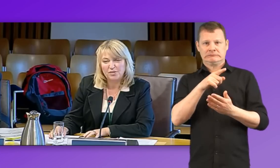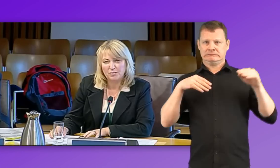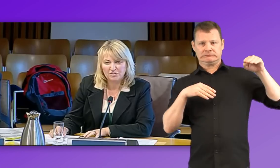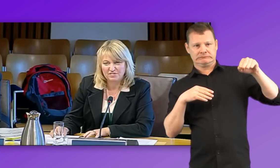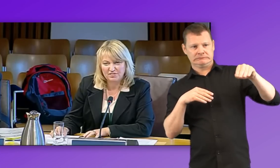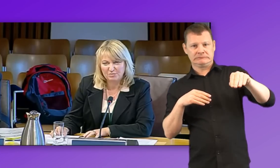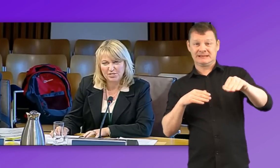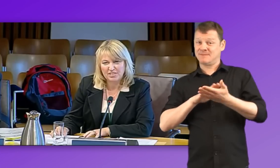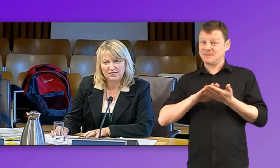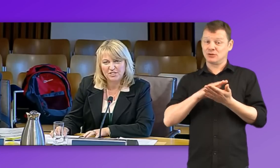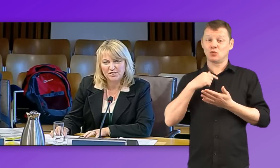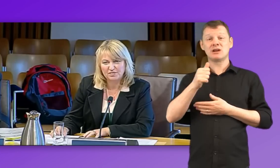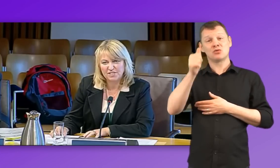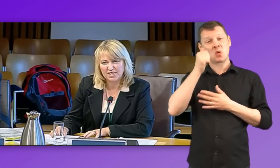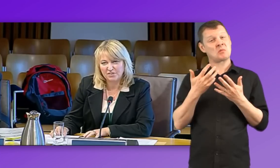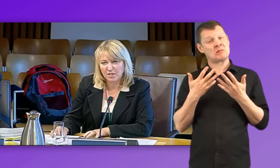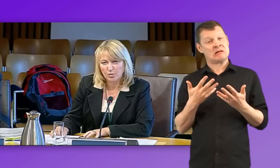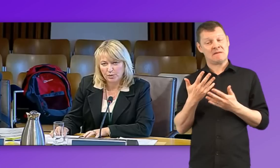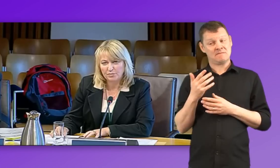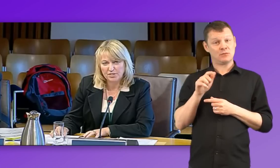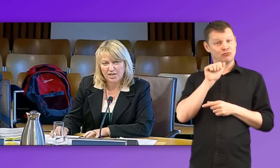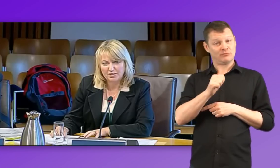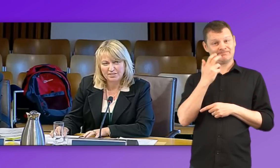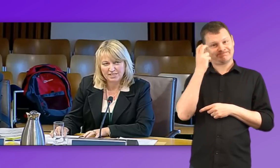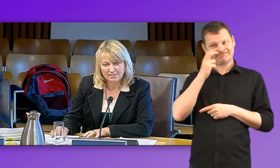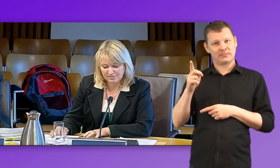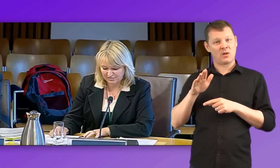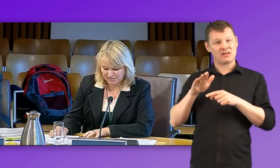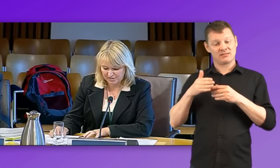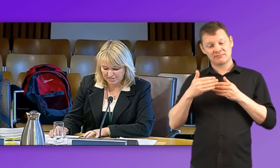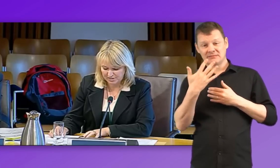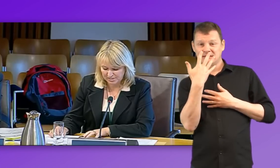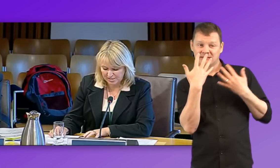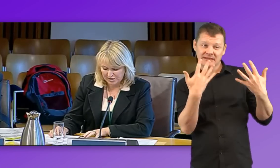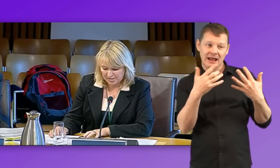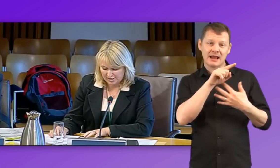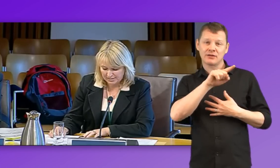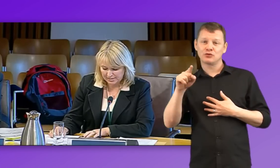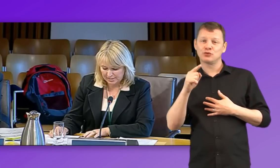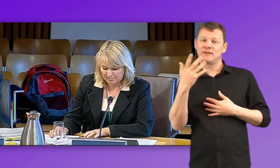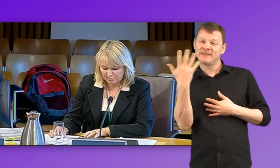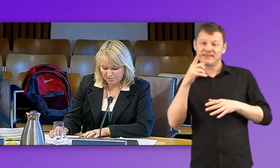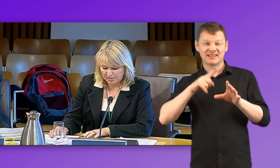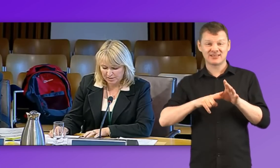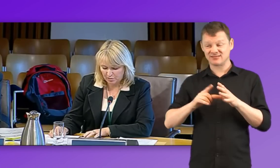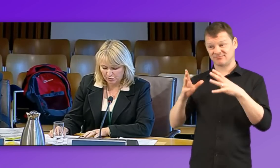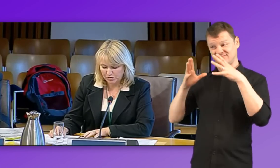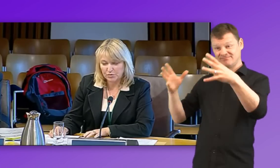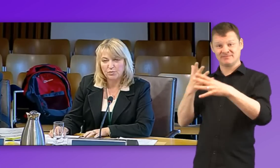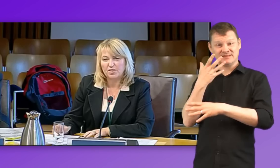that over 50% of teachers of the deaf will retire in 10 to 15 years. And we also know